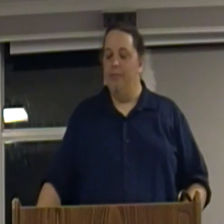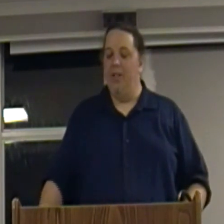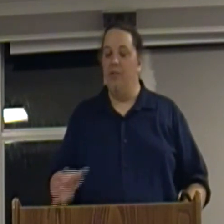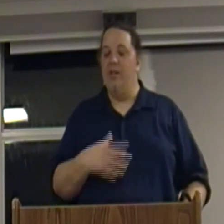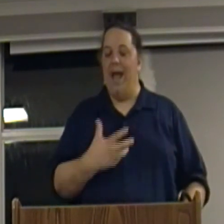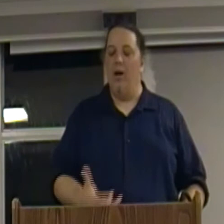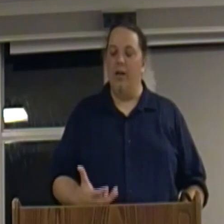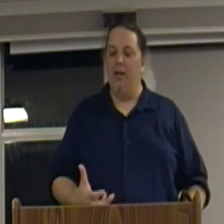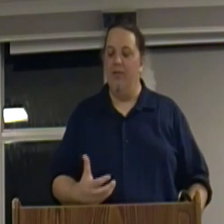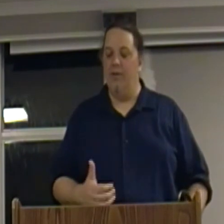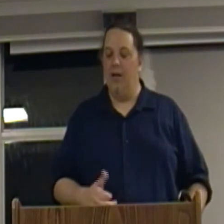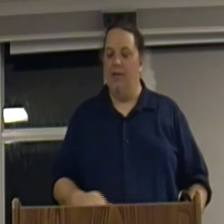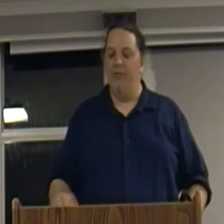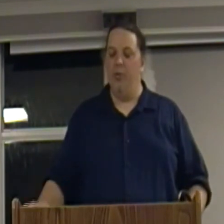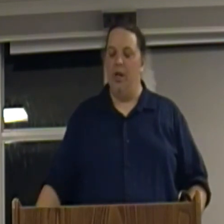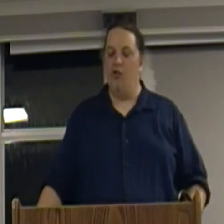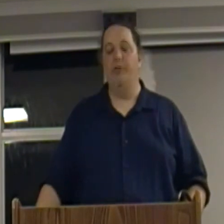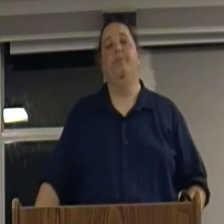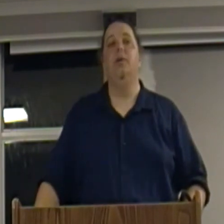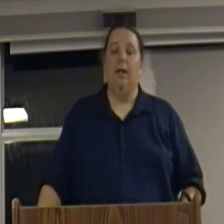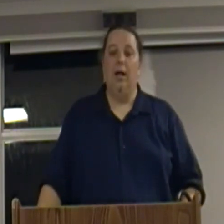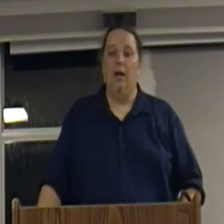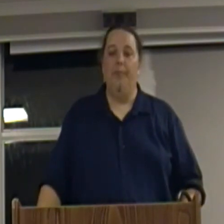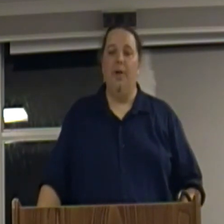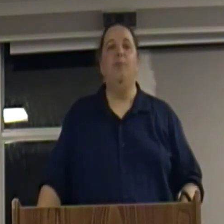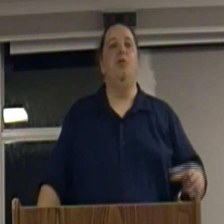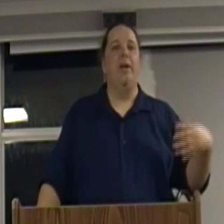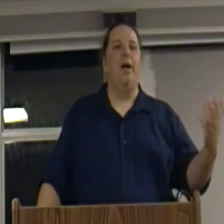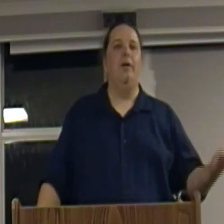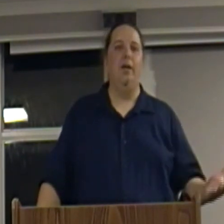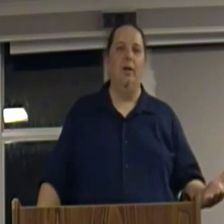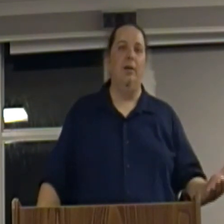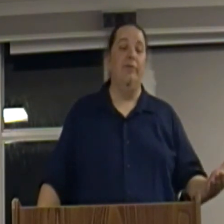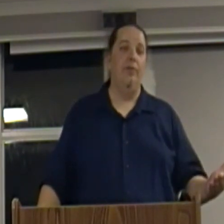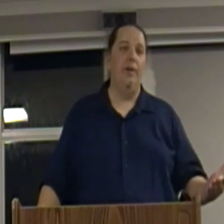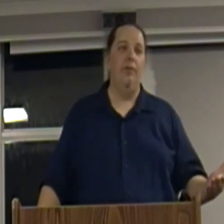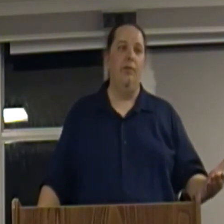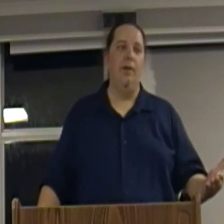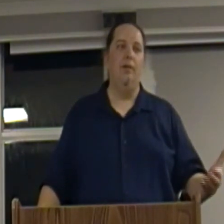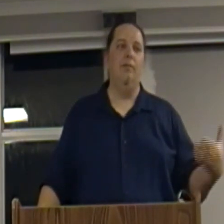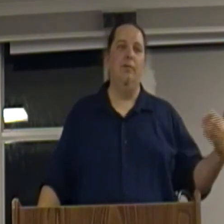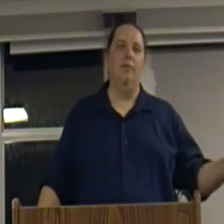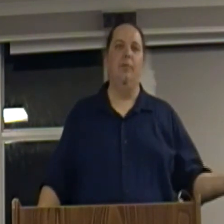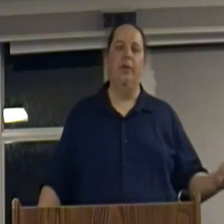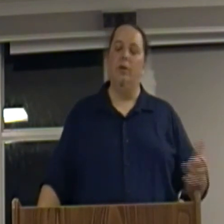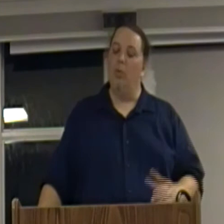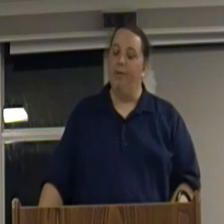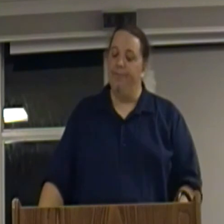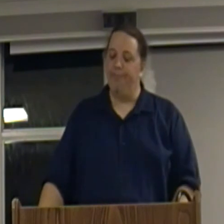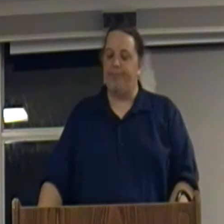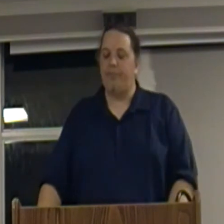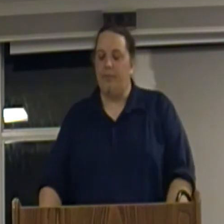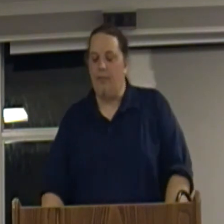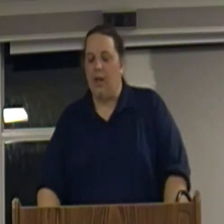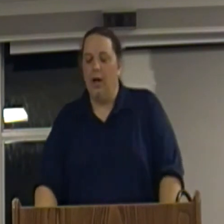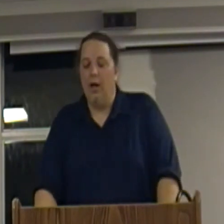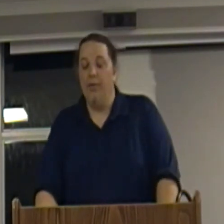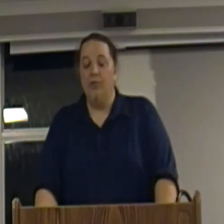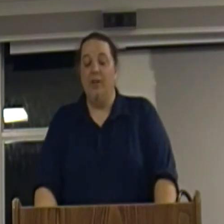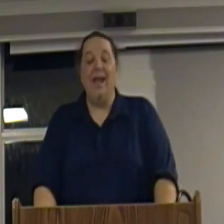because of the anarchy of production and I'm using anarchy here in a different sense than the political one because of the